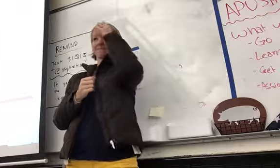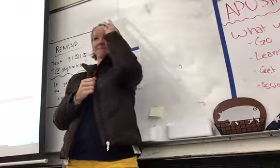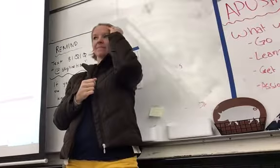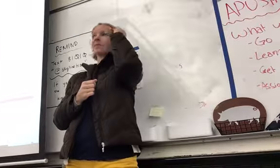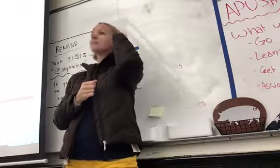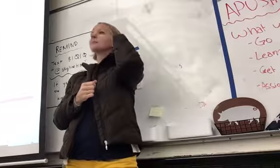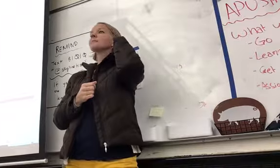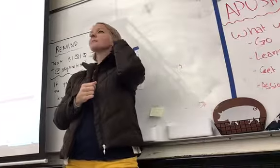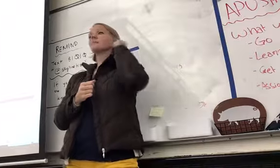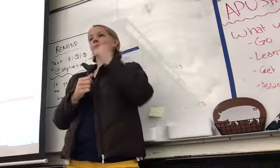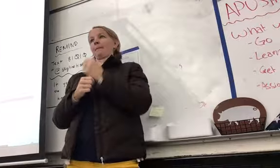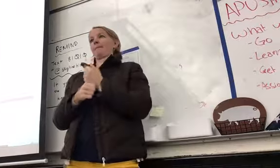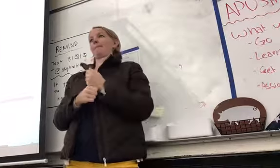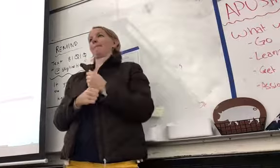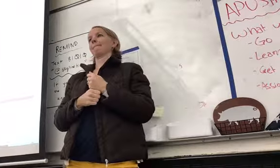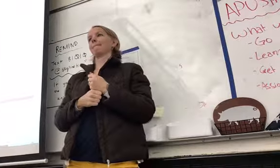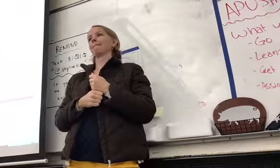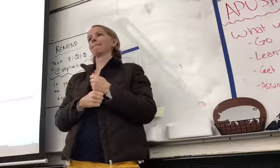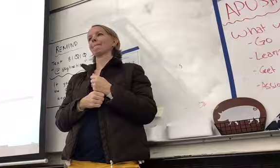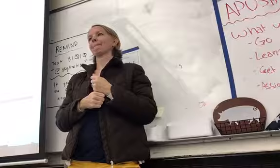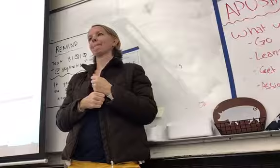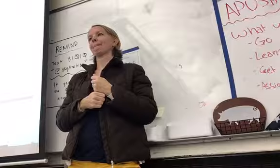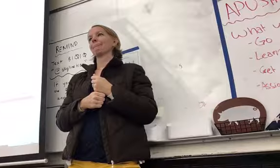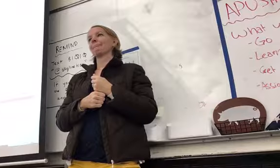So, one hour and 15 minutes to two hours to complete.